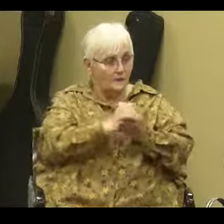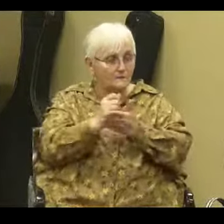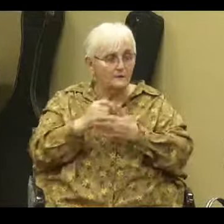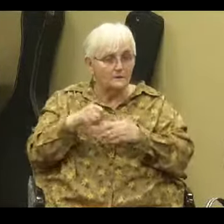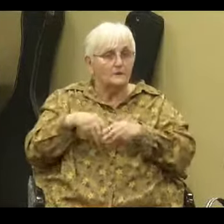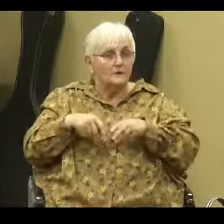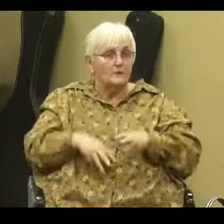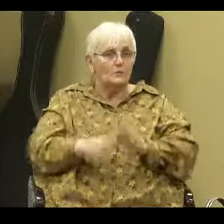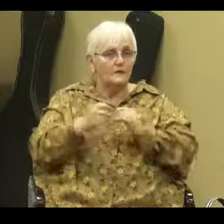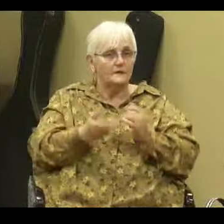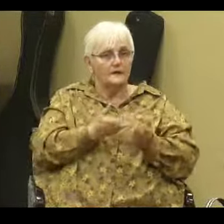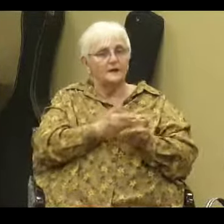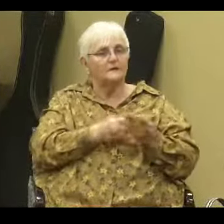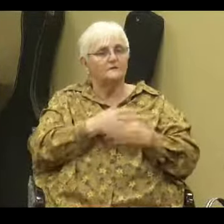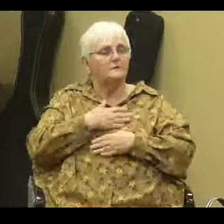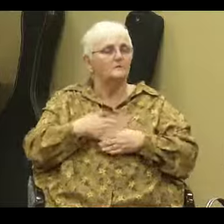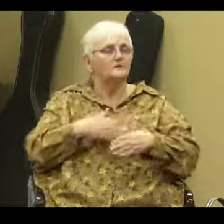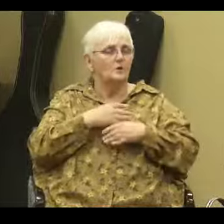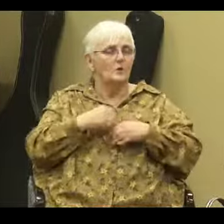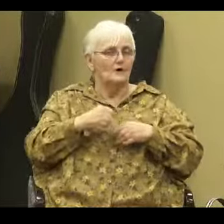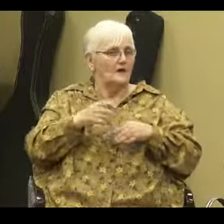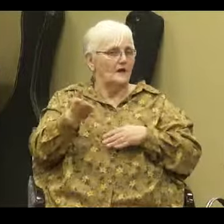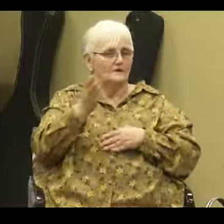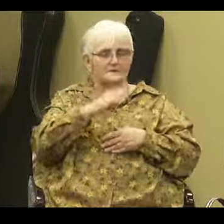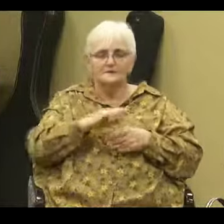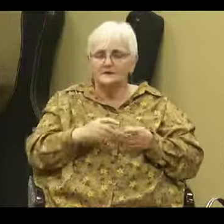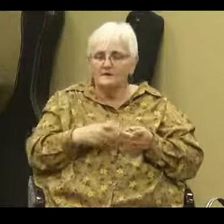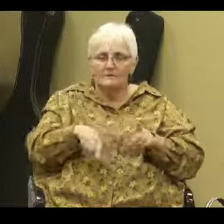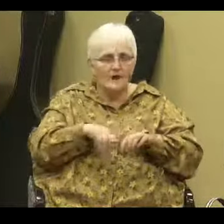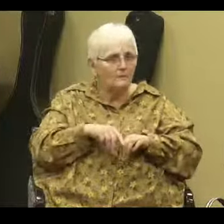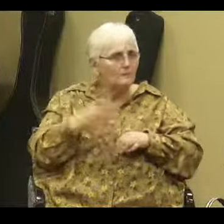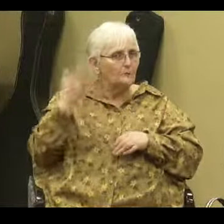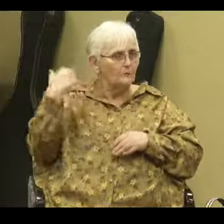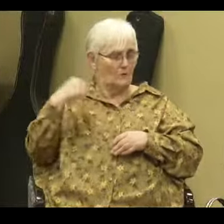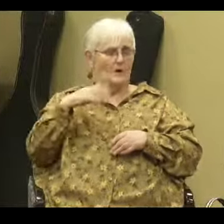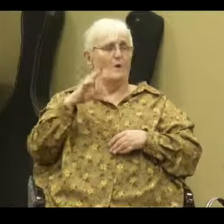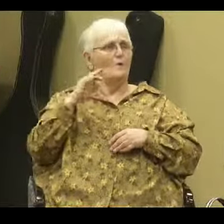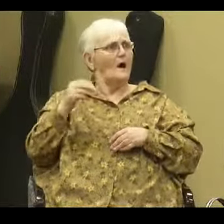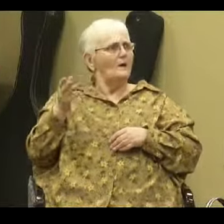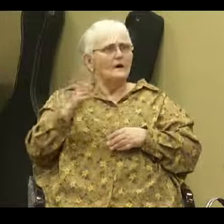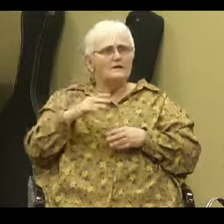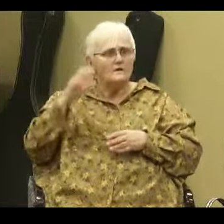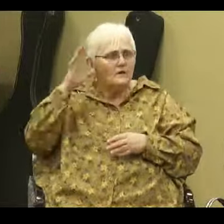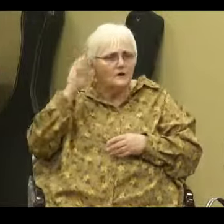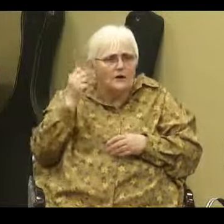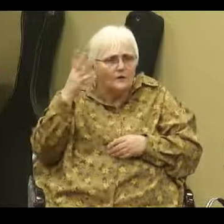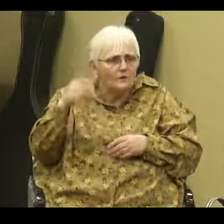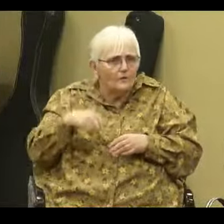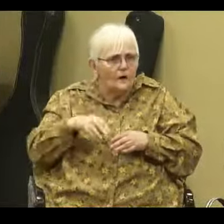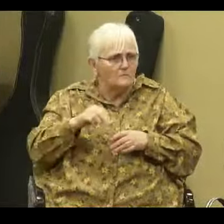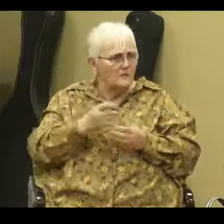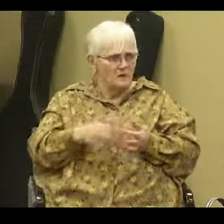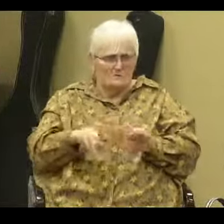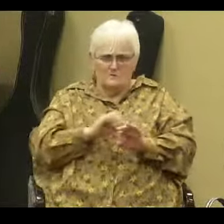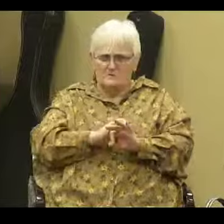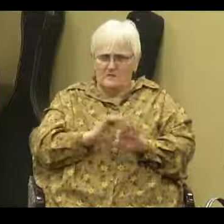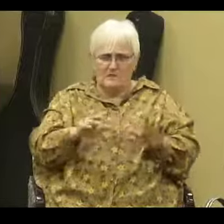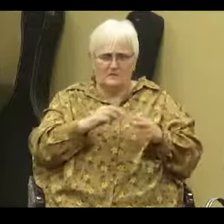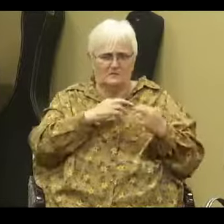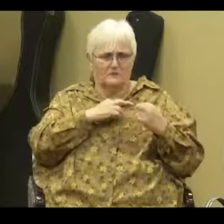that gives them in a joy that has never happened before. Wow, I've never heard this. I grew up in worthless religion. I've never heard the word of